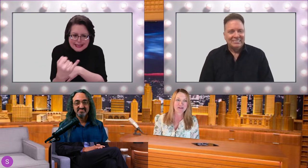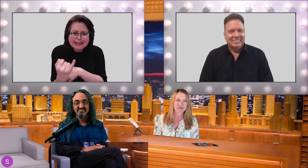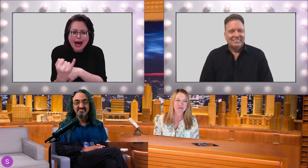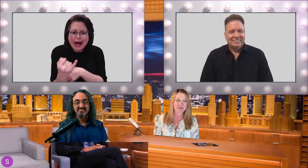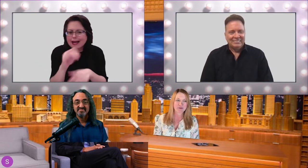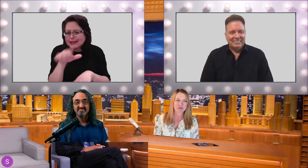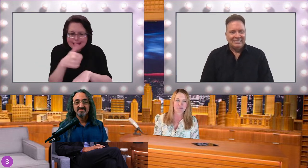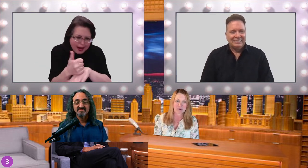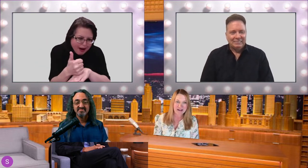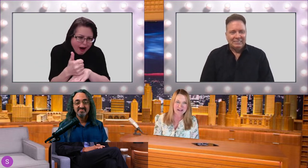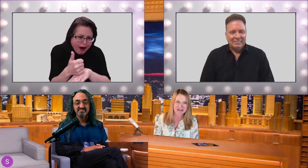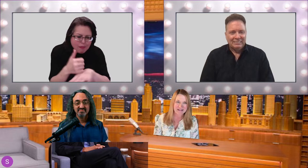you to Ryan.